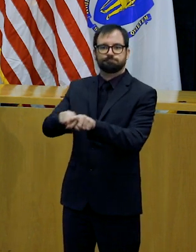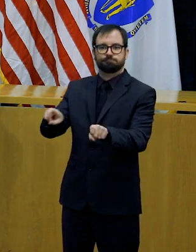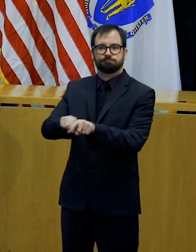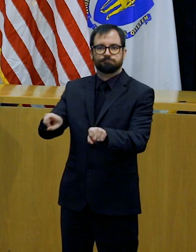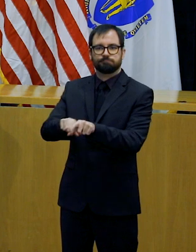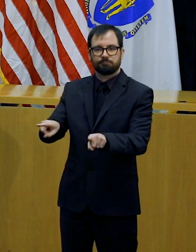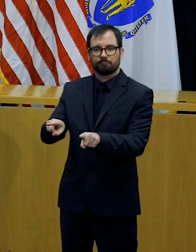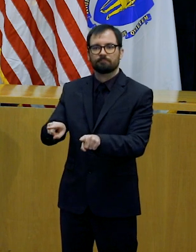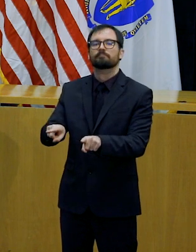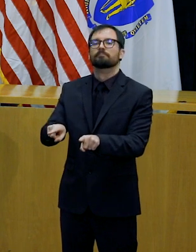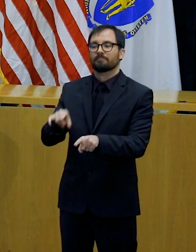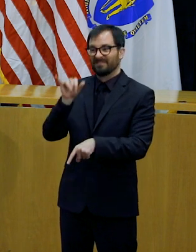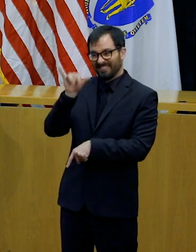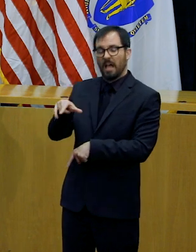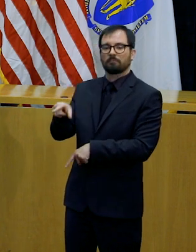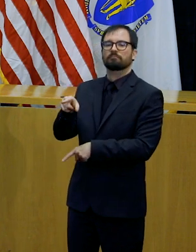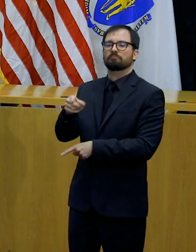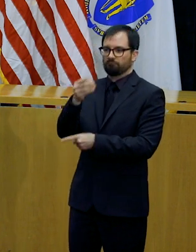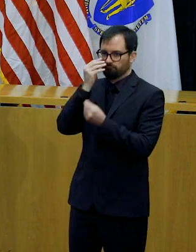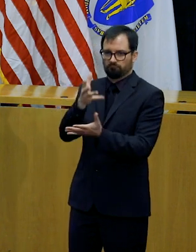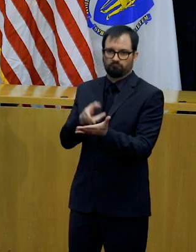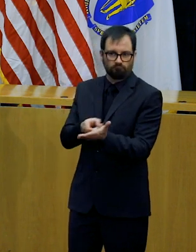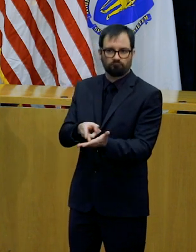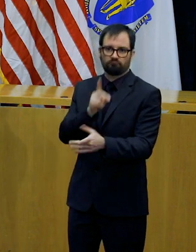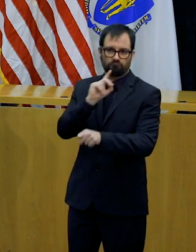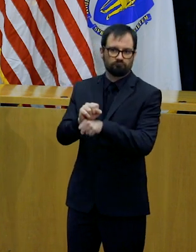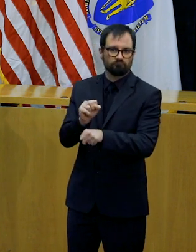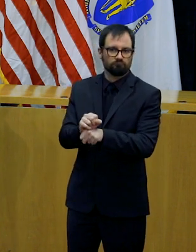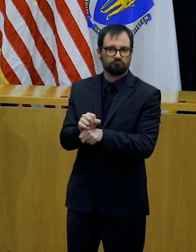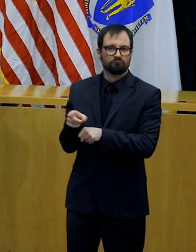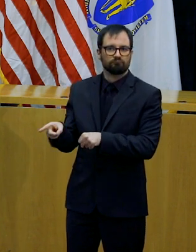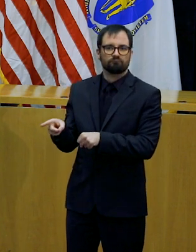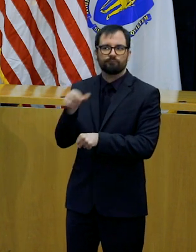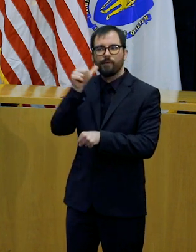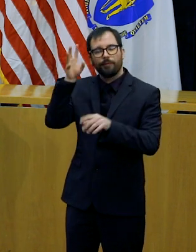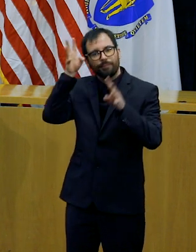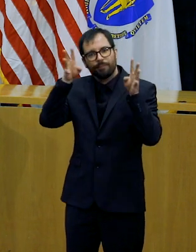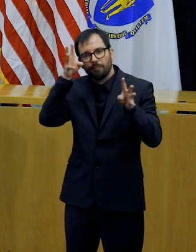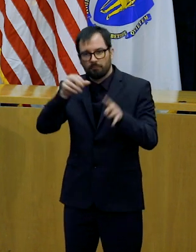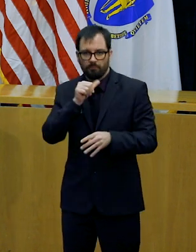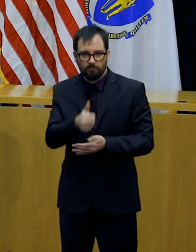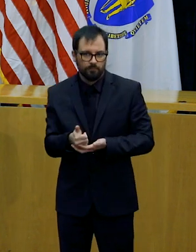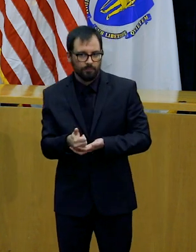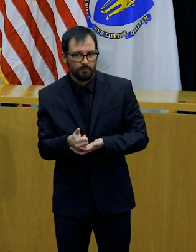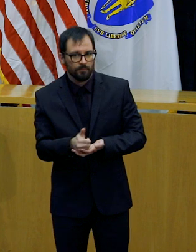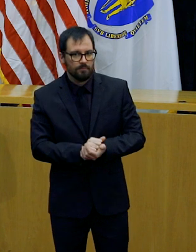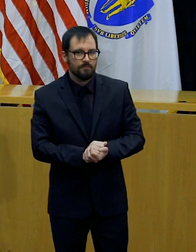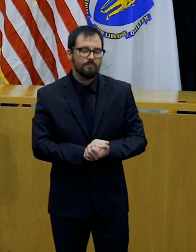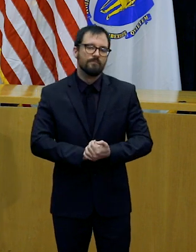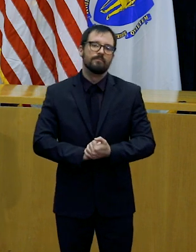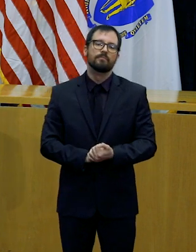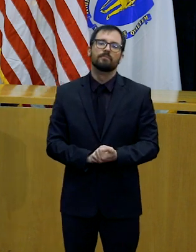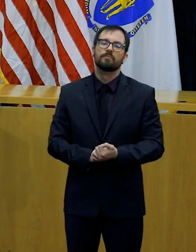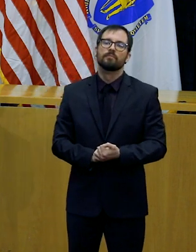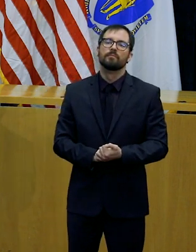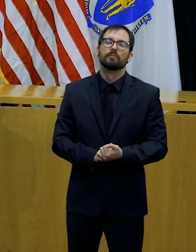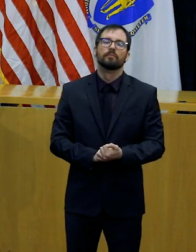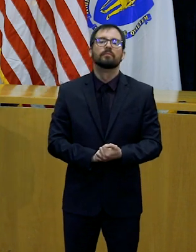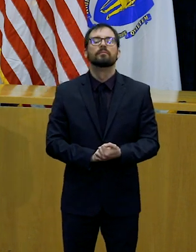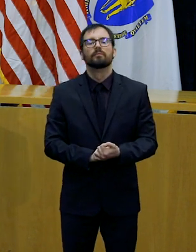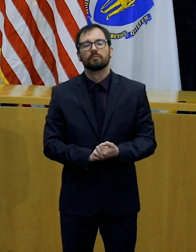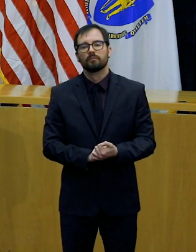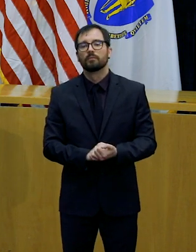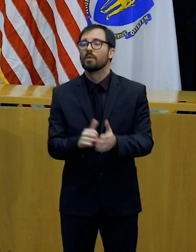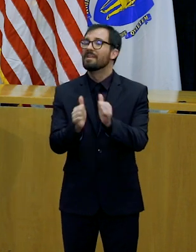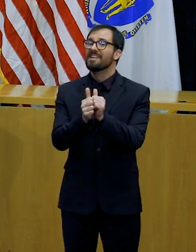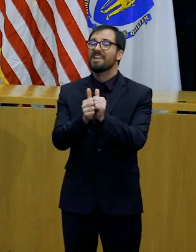to information they may be seeking. Residents can text COVID-MA, all